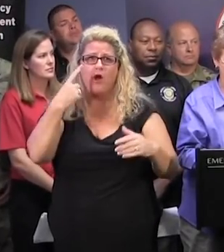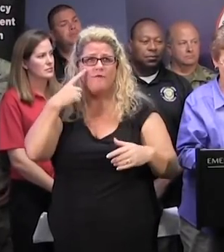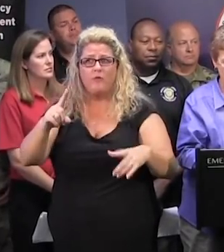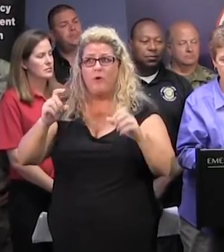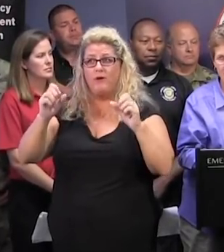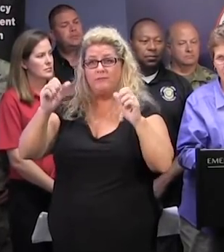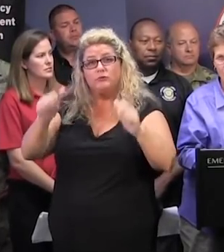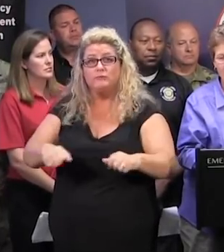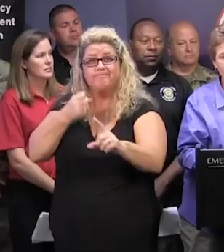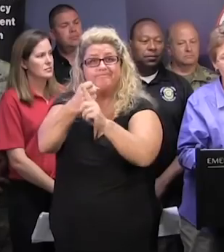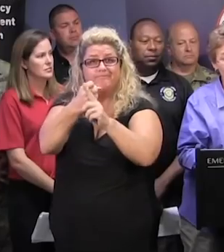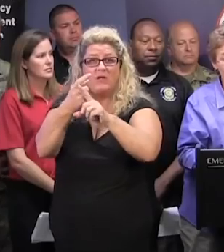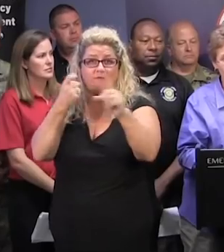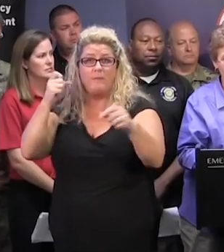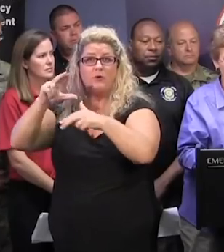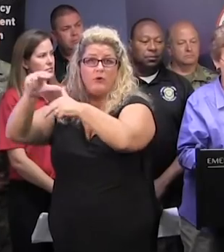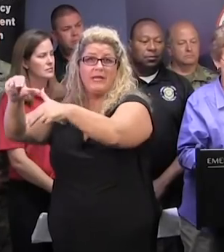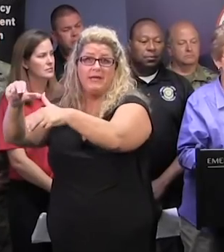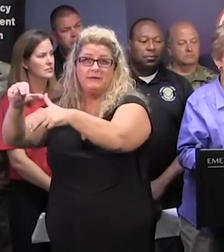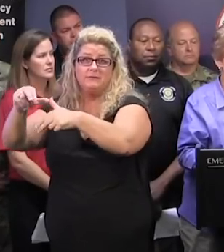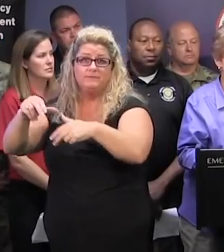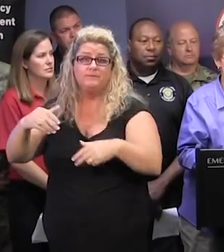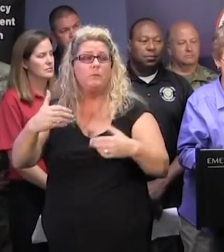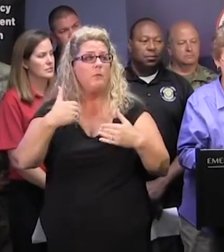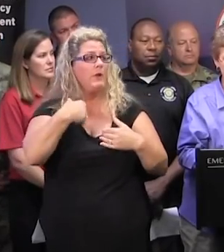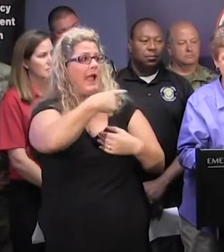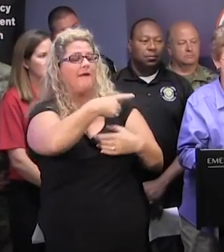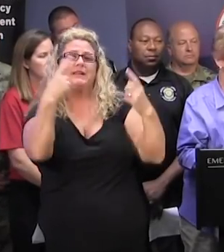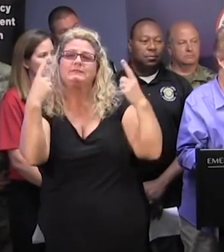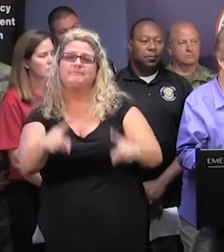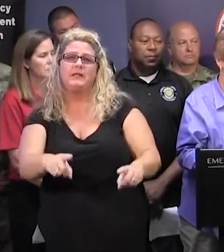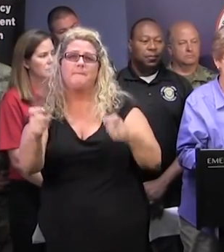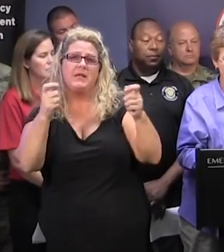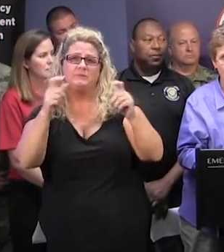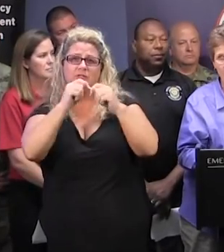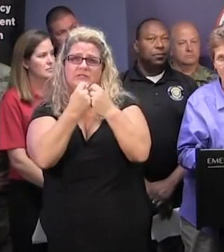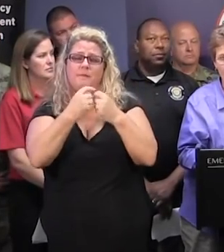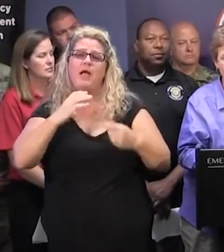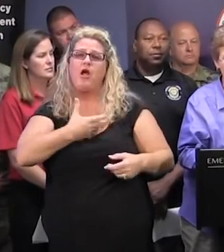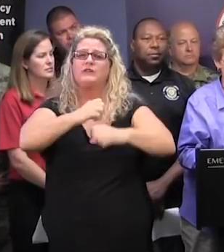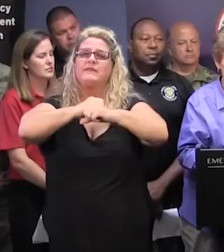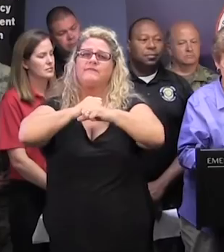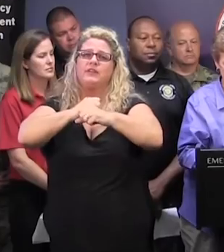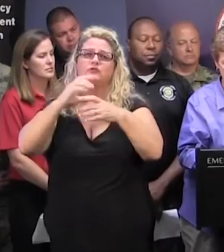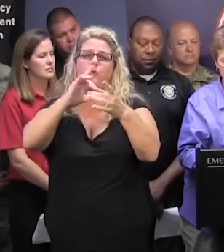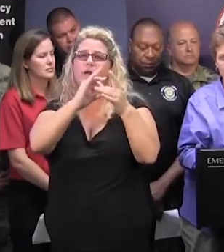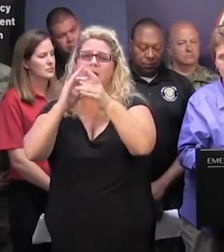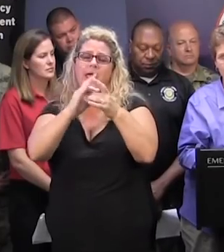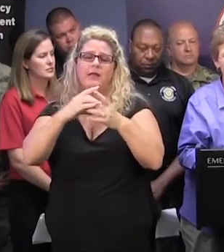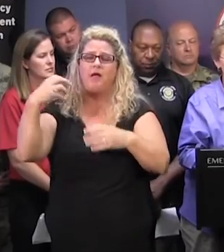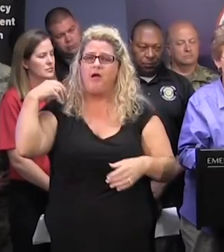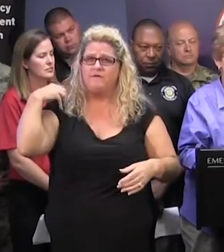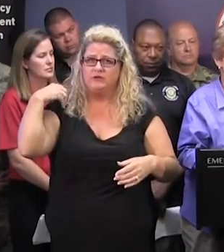Hurricane Florence. We have here an incident management assistance team that includes our defense coordinating officer and his team